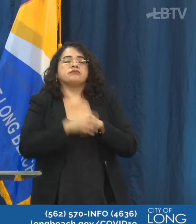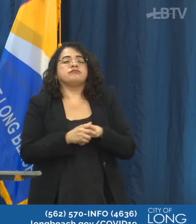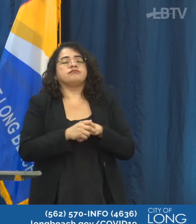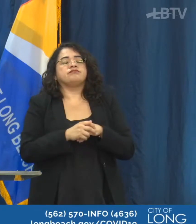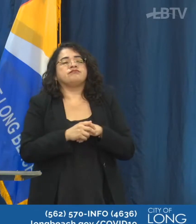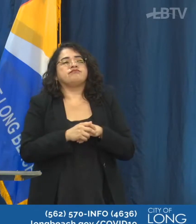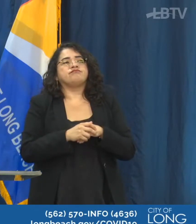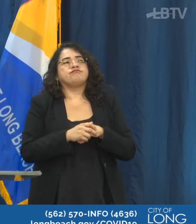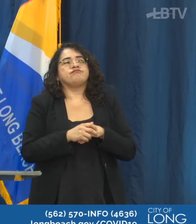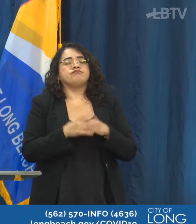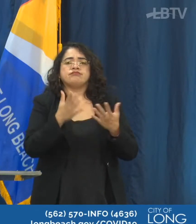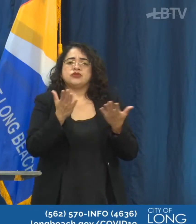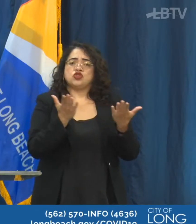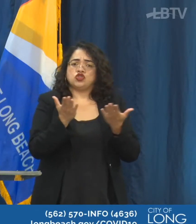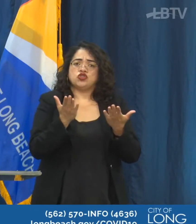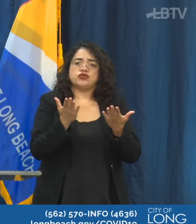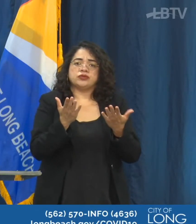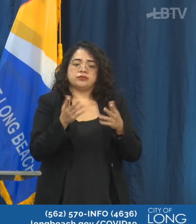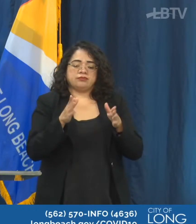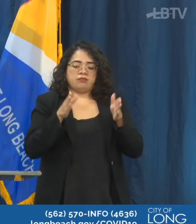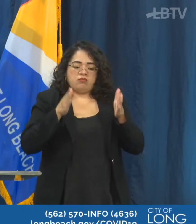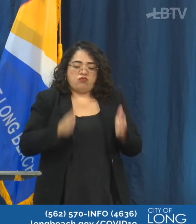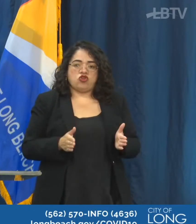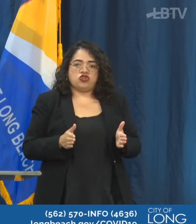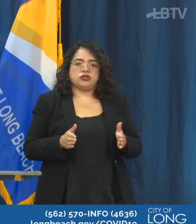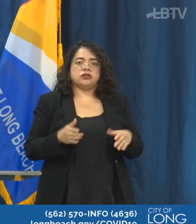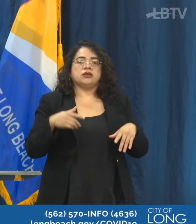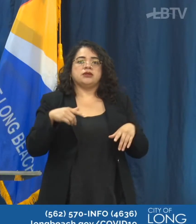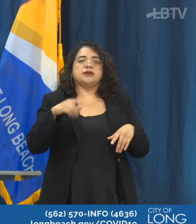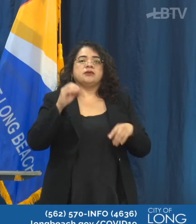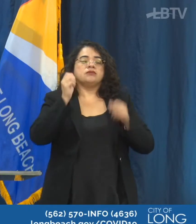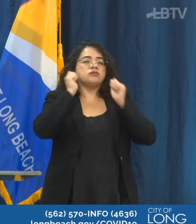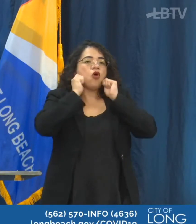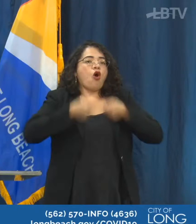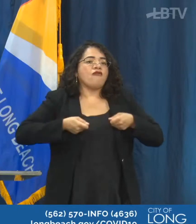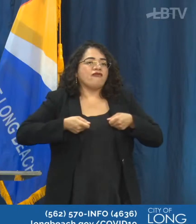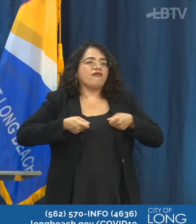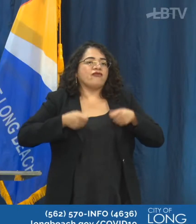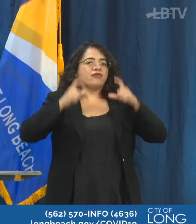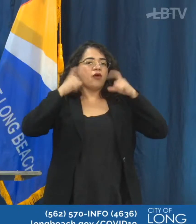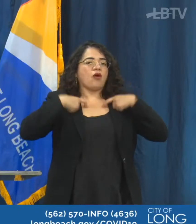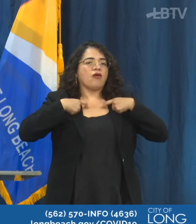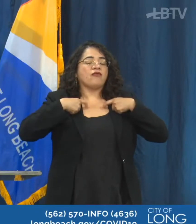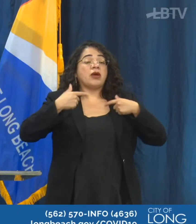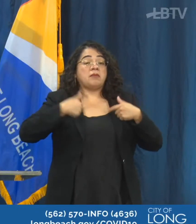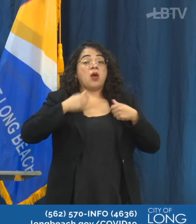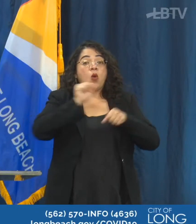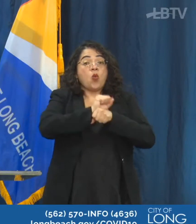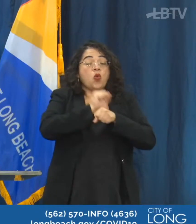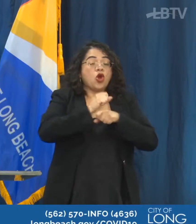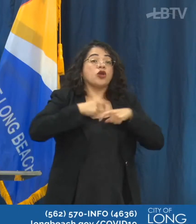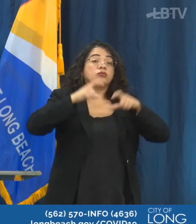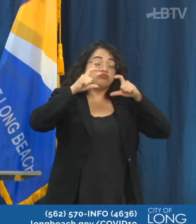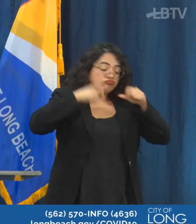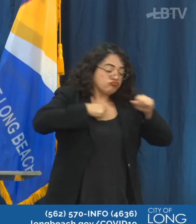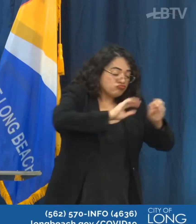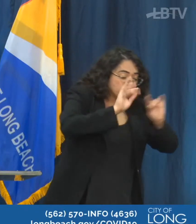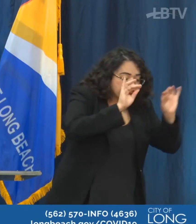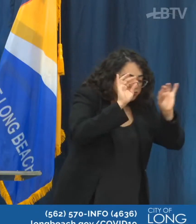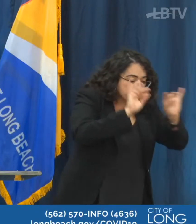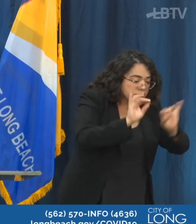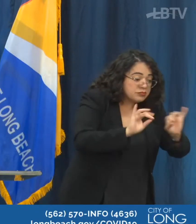you know, a lot of the different services require that one of the people does not have a face covering on. Sometimes these services are almost an hour long